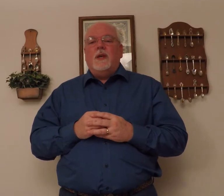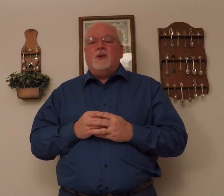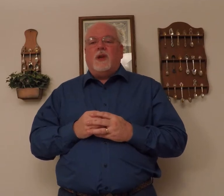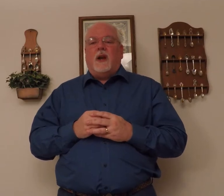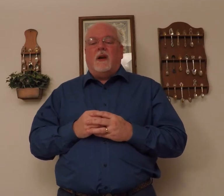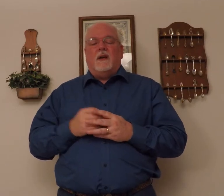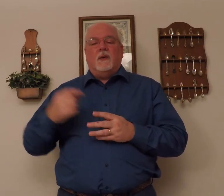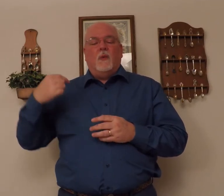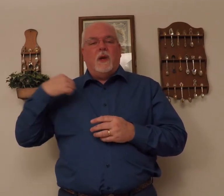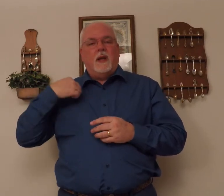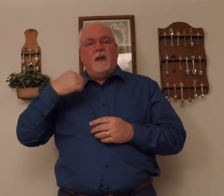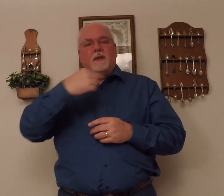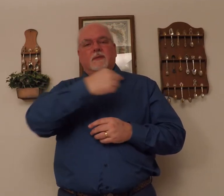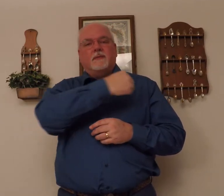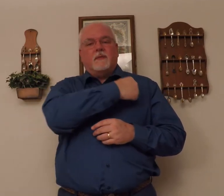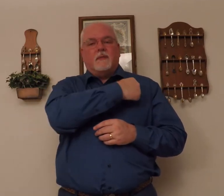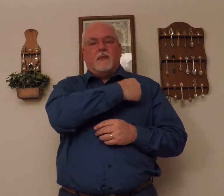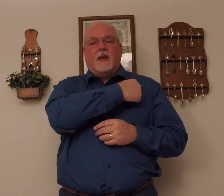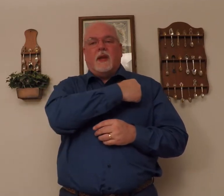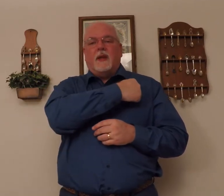we share. We. Okay?